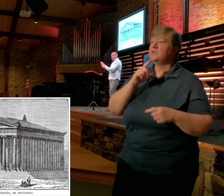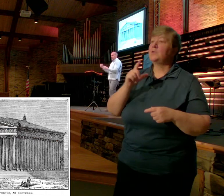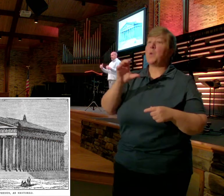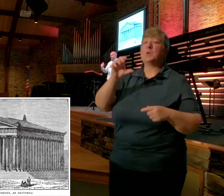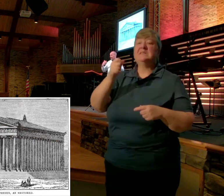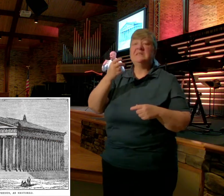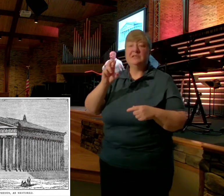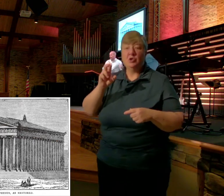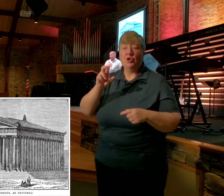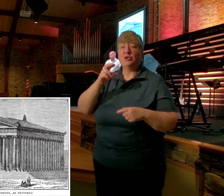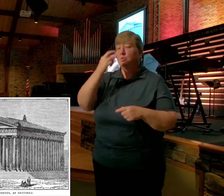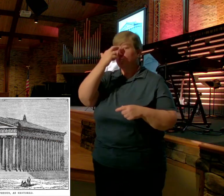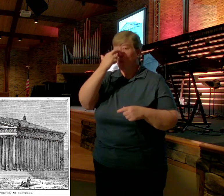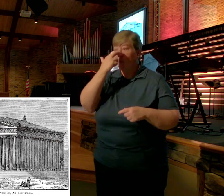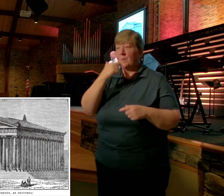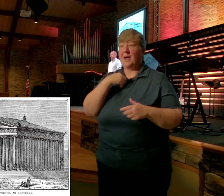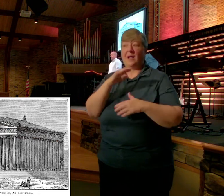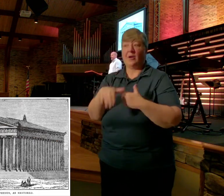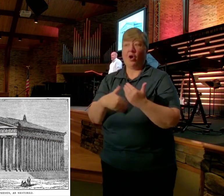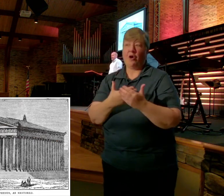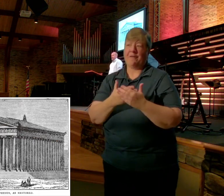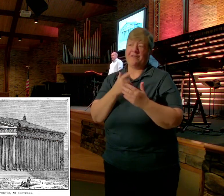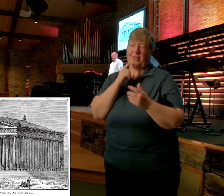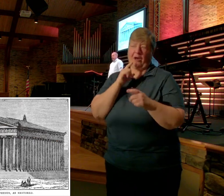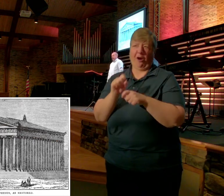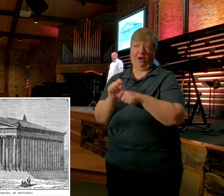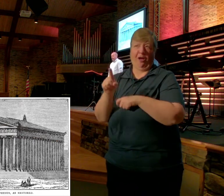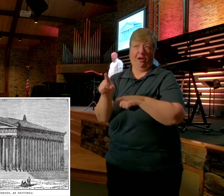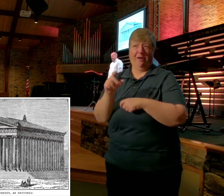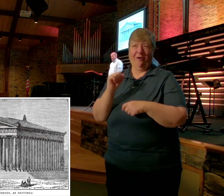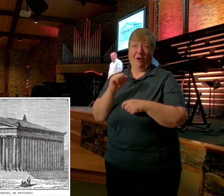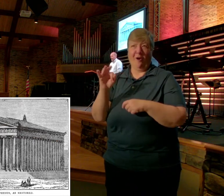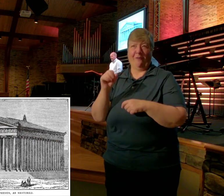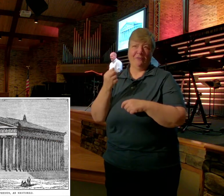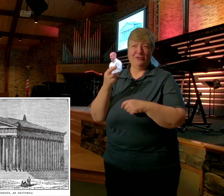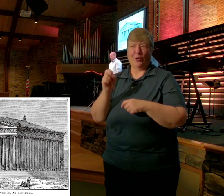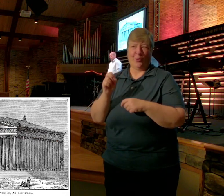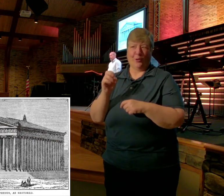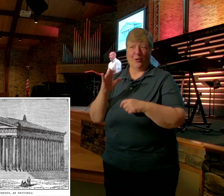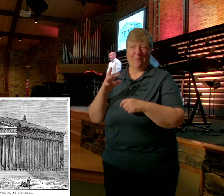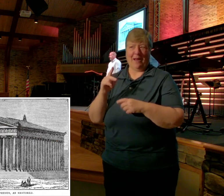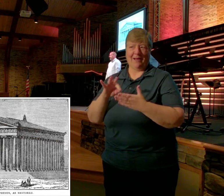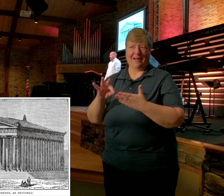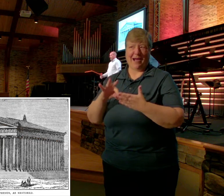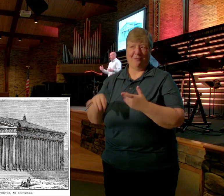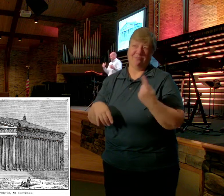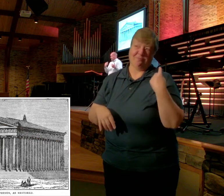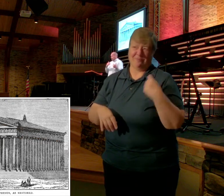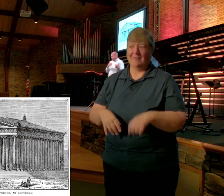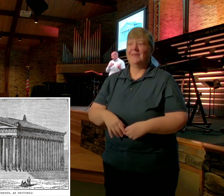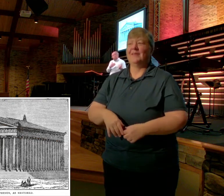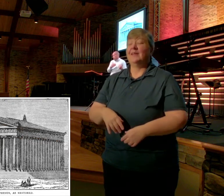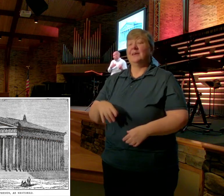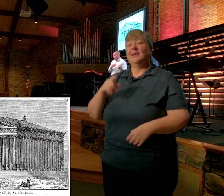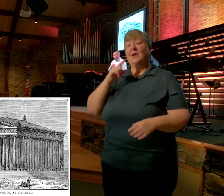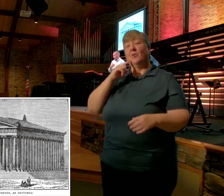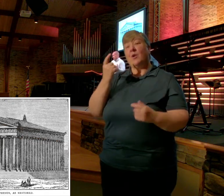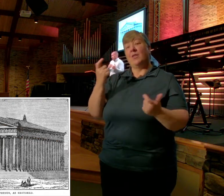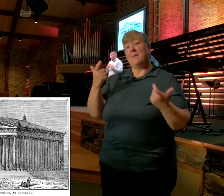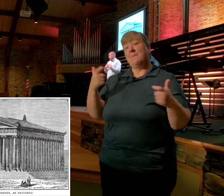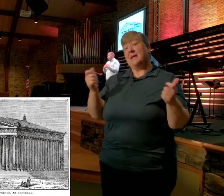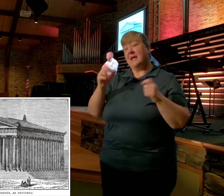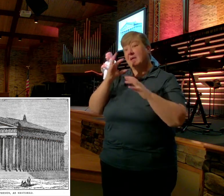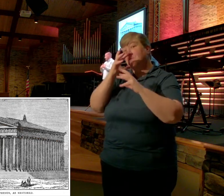Actually had all their offshore bank accounts Okay? In the city of Ephesus That's how it worked And again like I said One of the biggest attractions